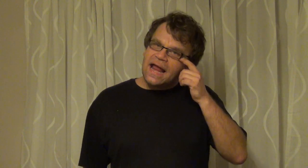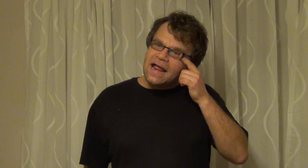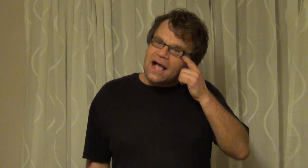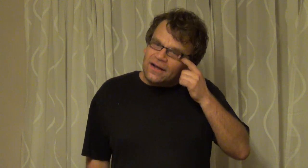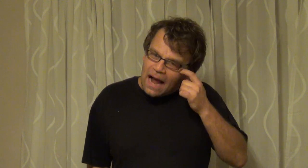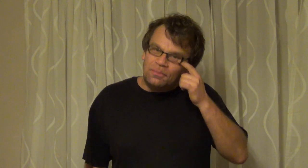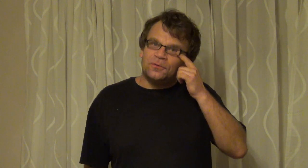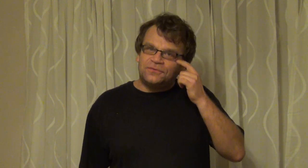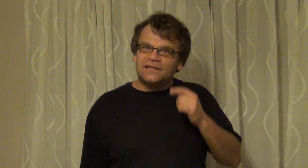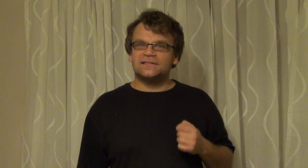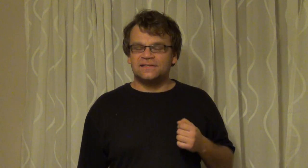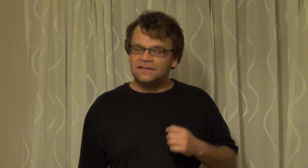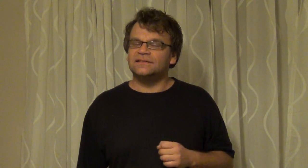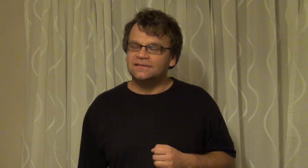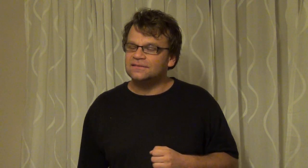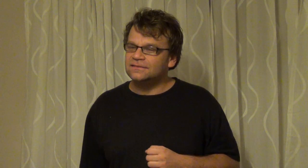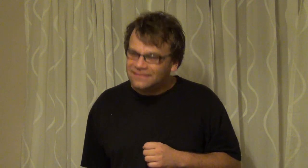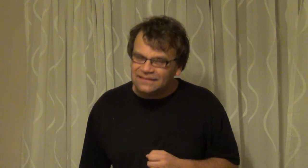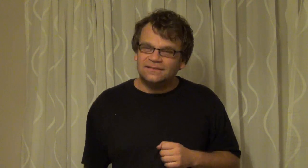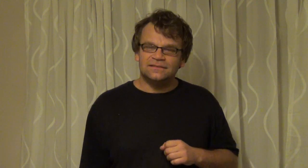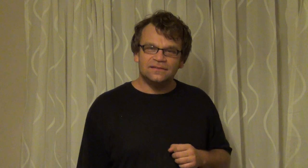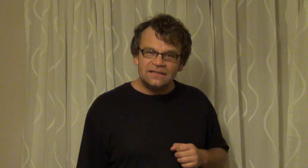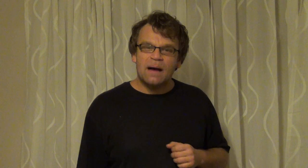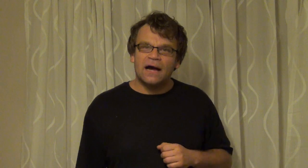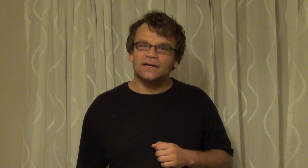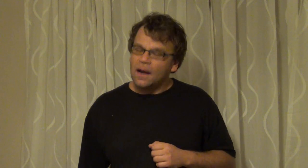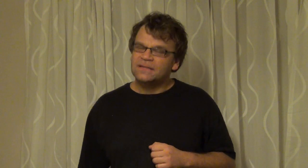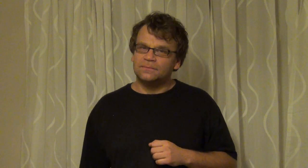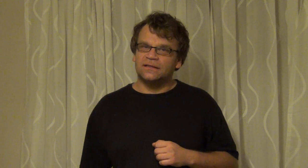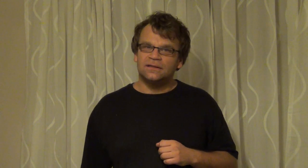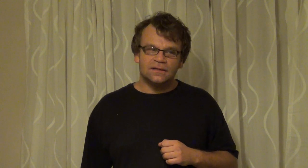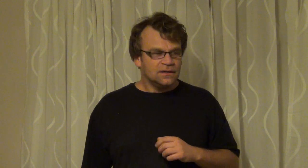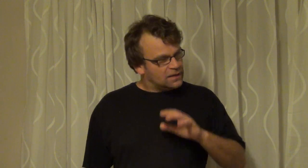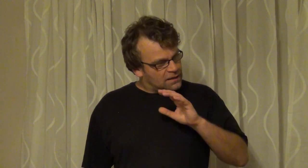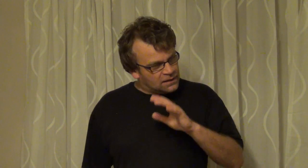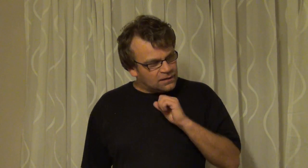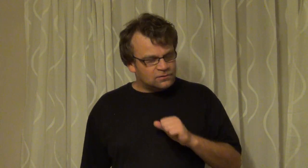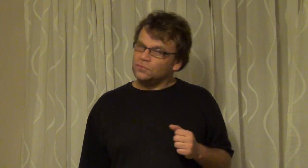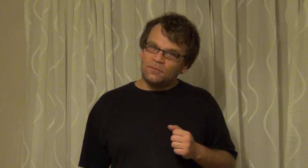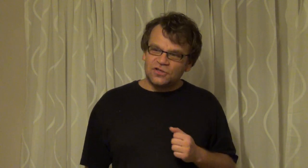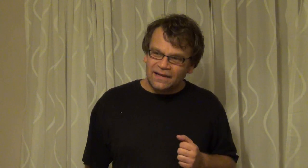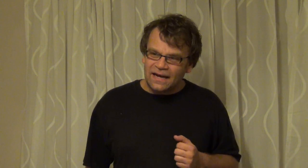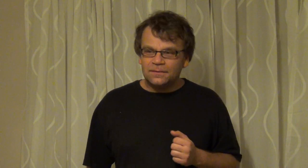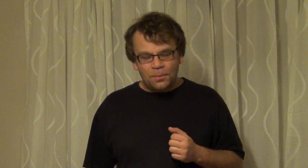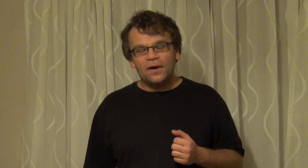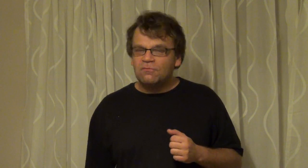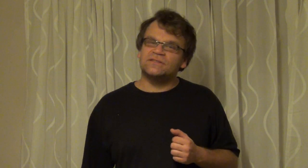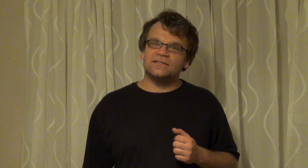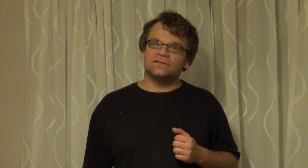a couple of tears did leave my eye I must admit don't wanna watch it again but it was decent